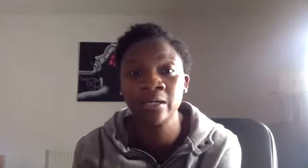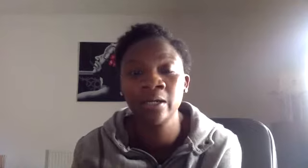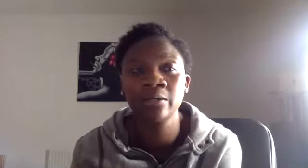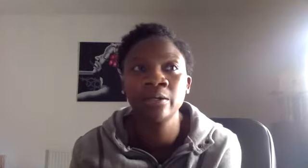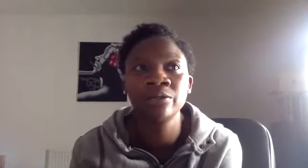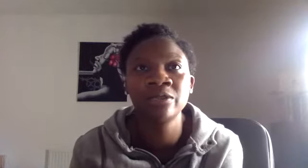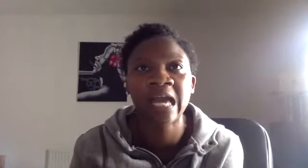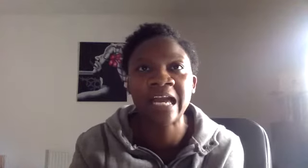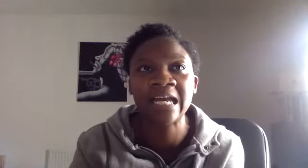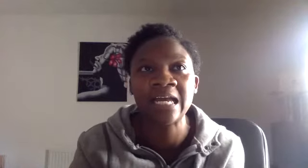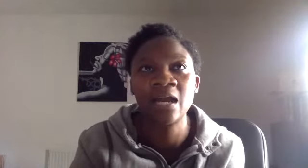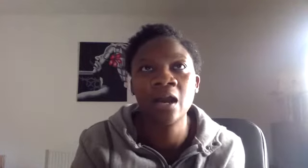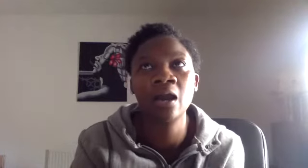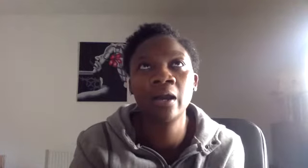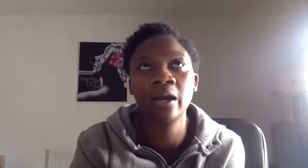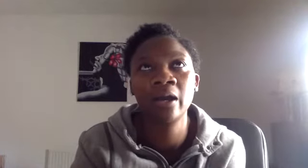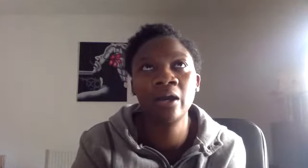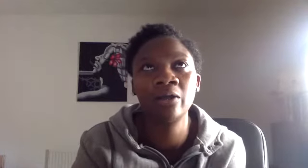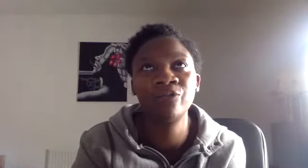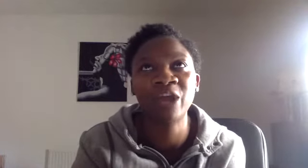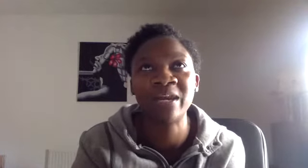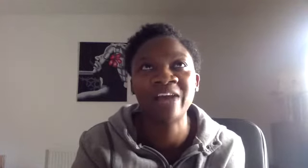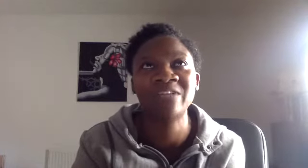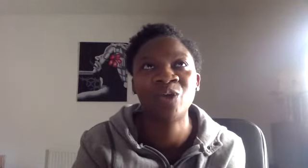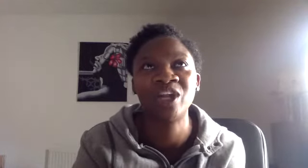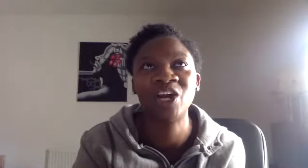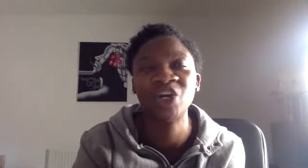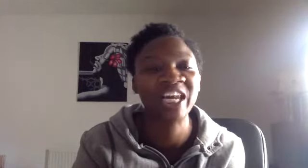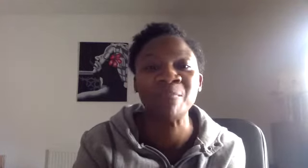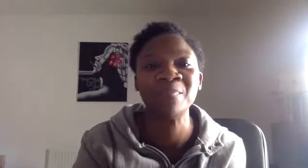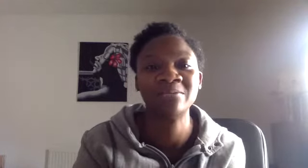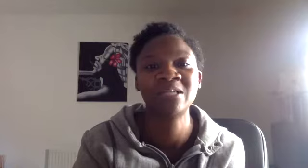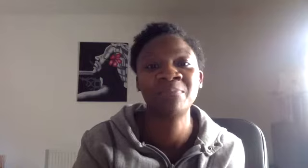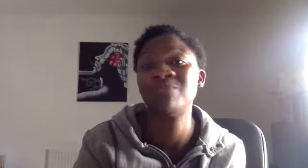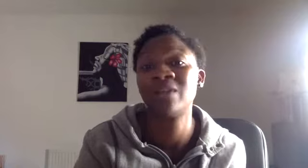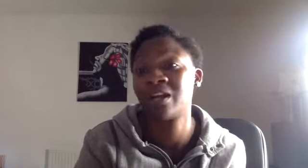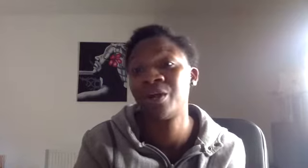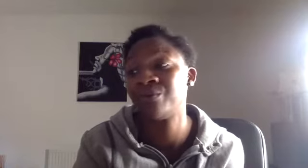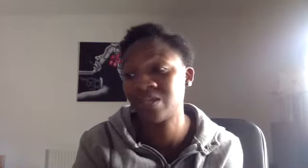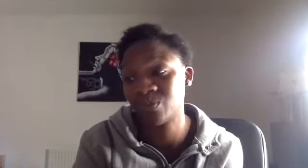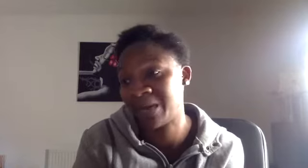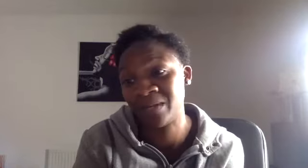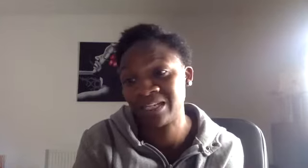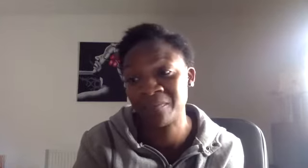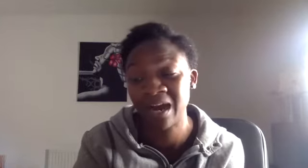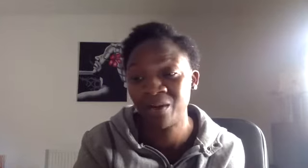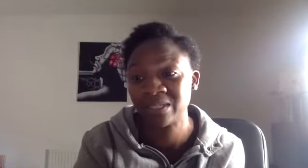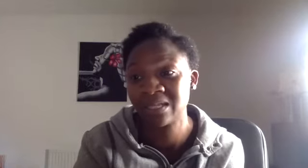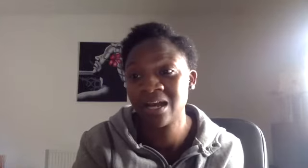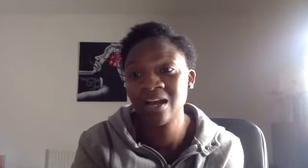they, they were left out on a limb and some people, and I know this will be happening to them now is they